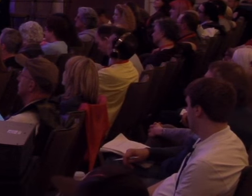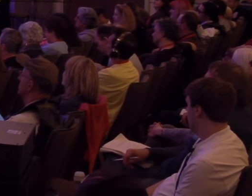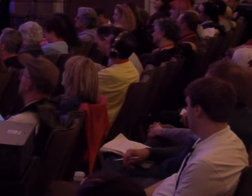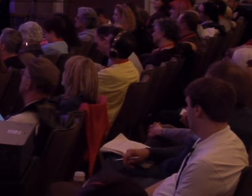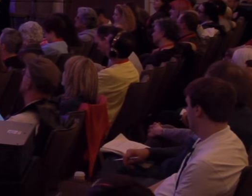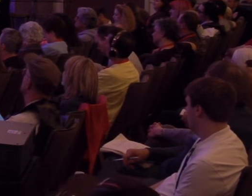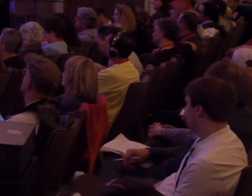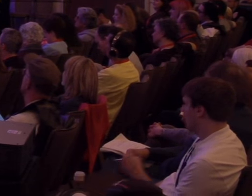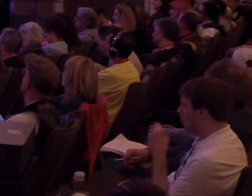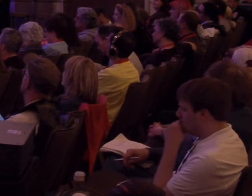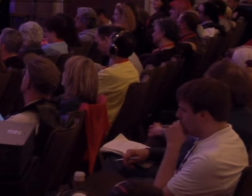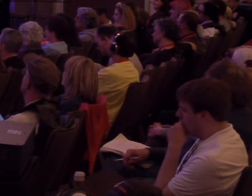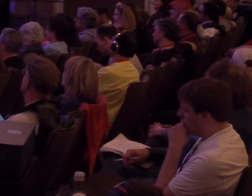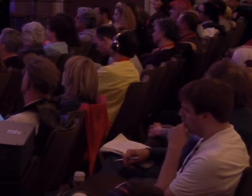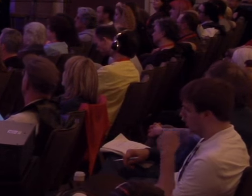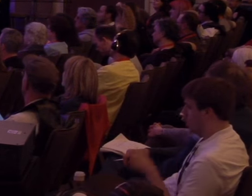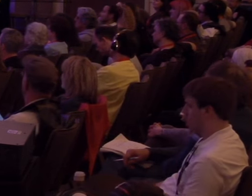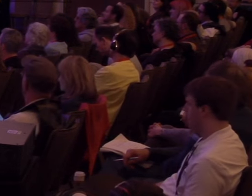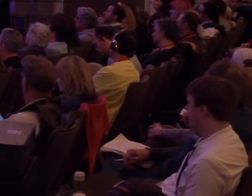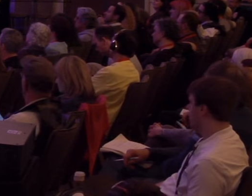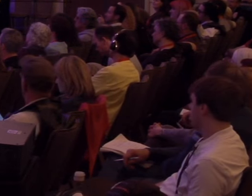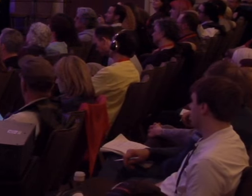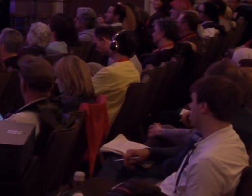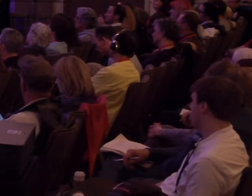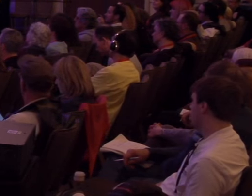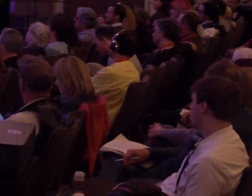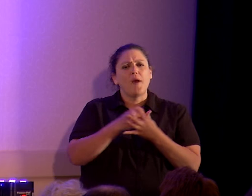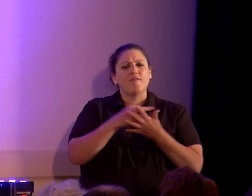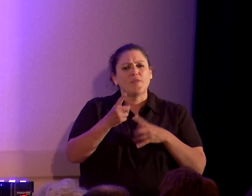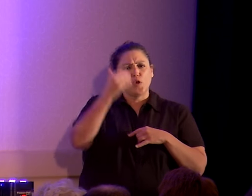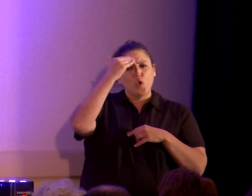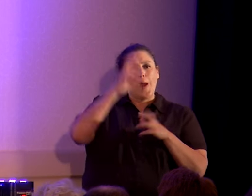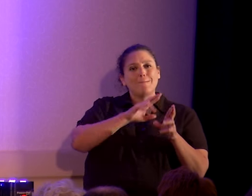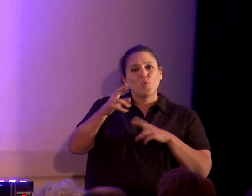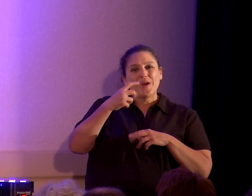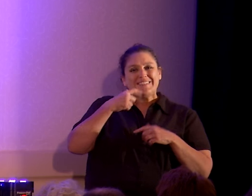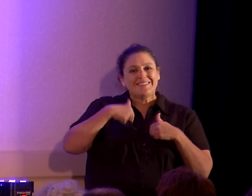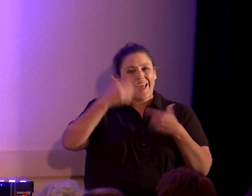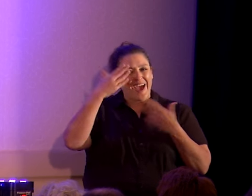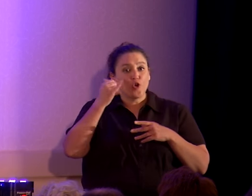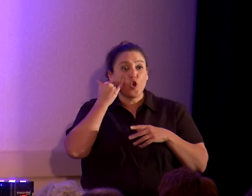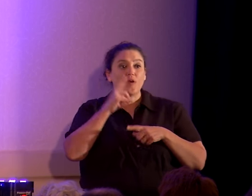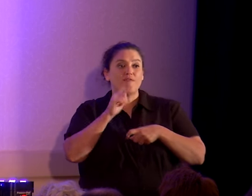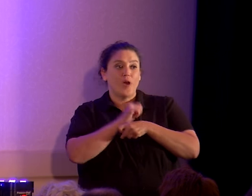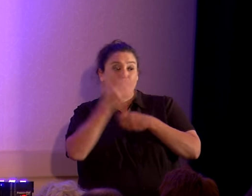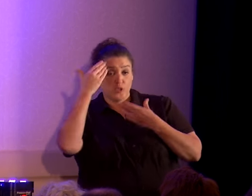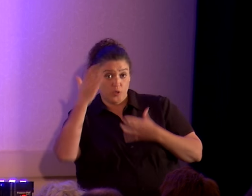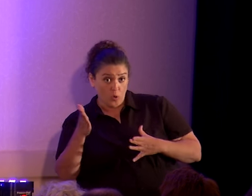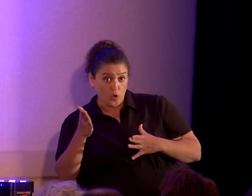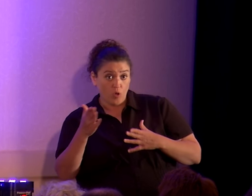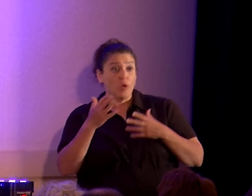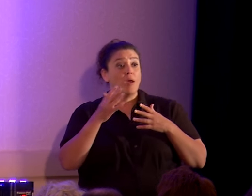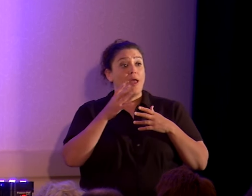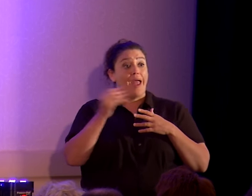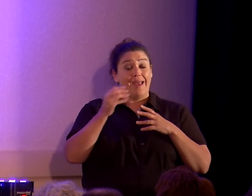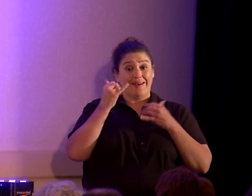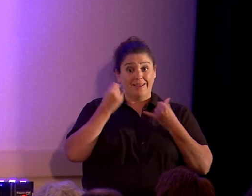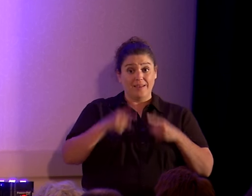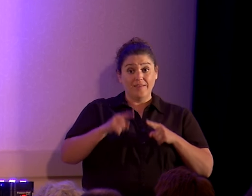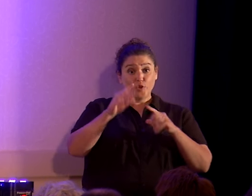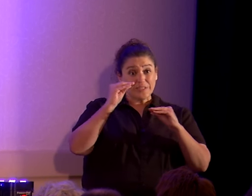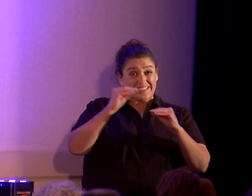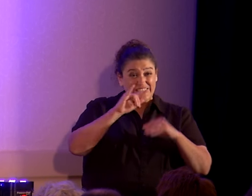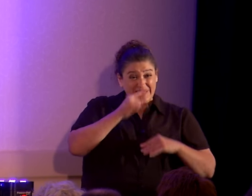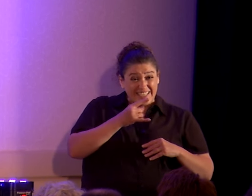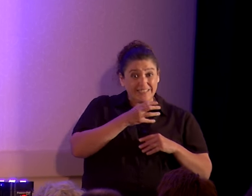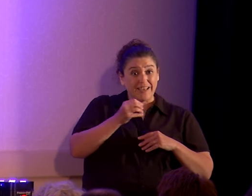So if you're going to do debates, talk about what you know and be ready to say I don't know when you don't know. And follow it up, if you're teaching kids and a kid asks you